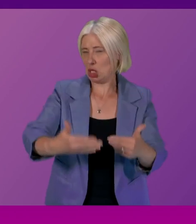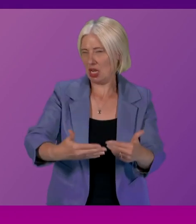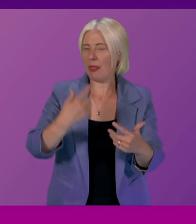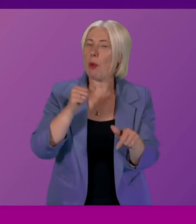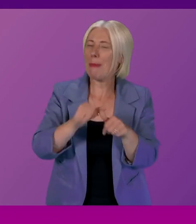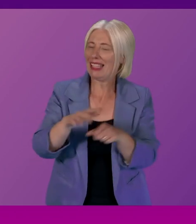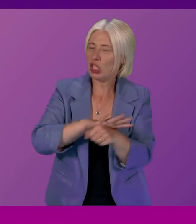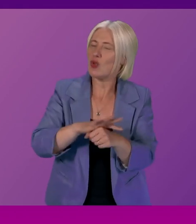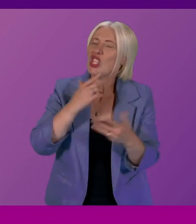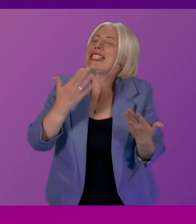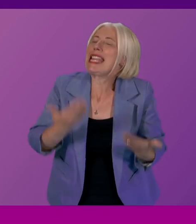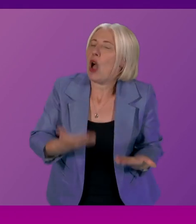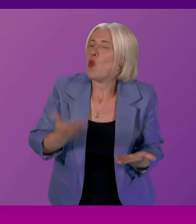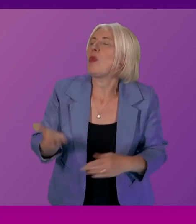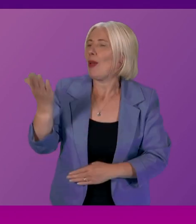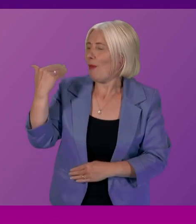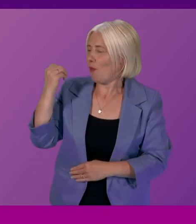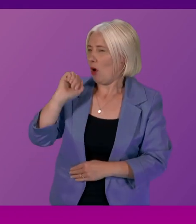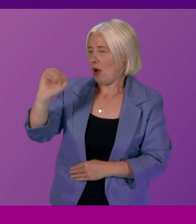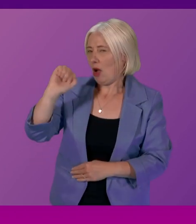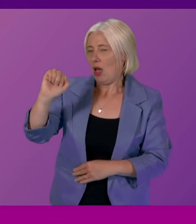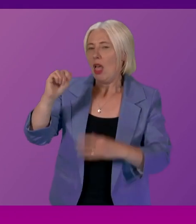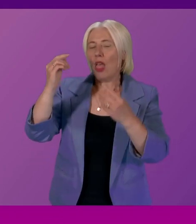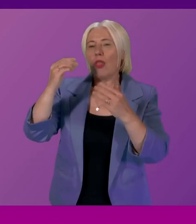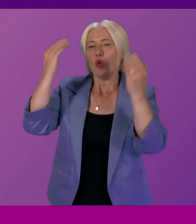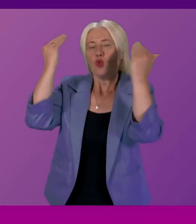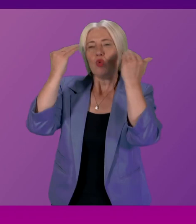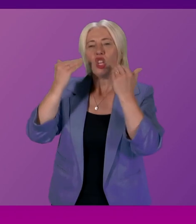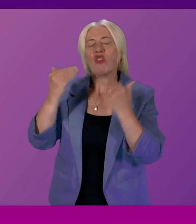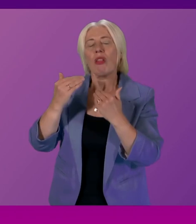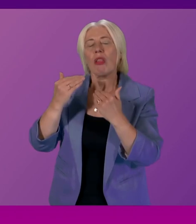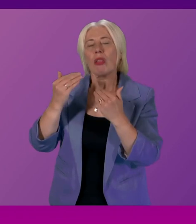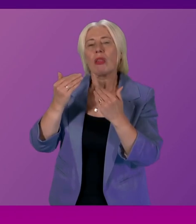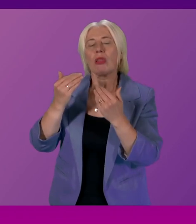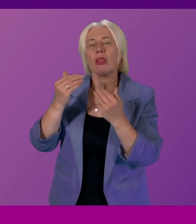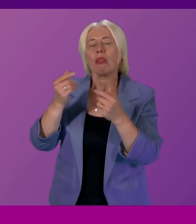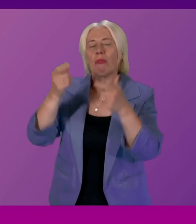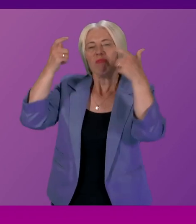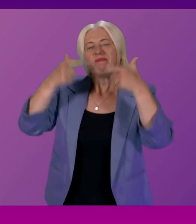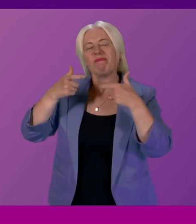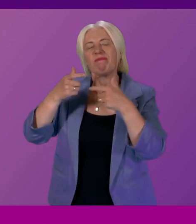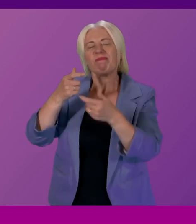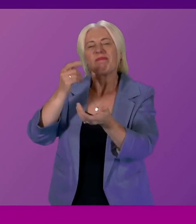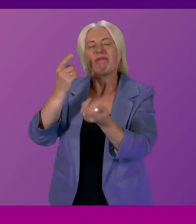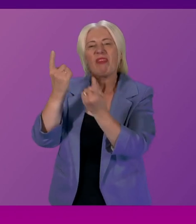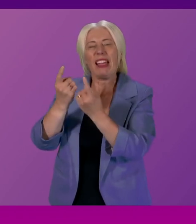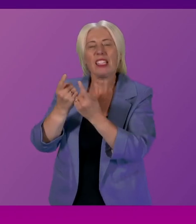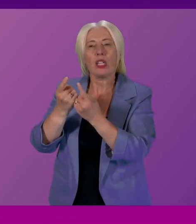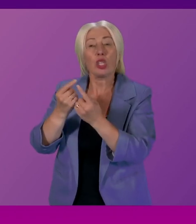judicial factors the issue in judicial factors is not a new one it's got a long history in Scottish law